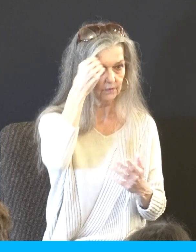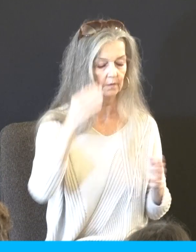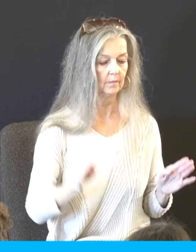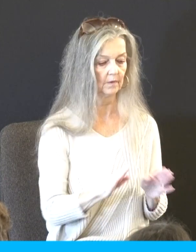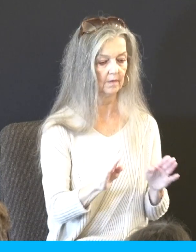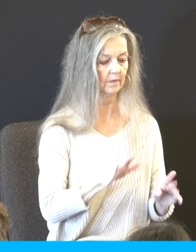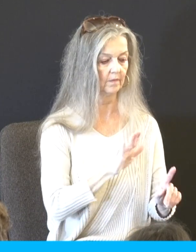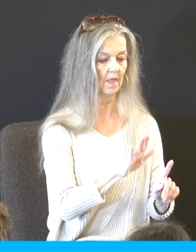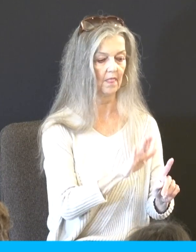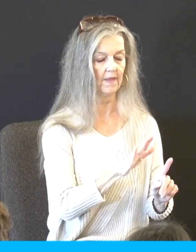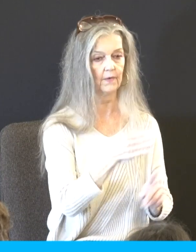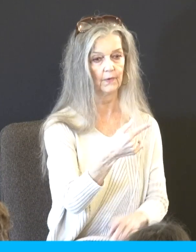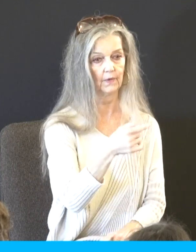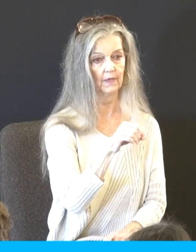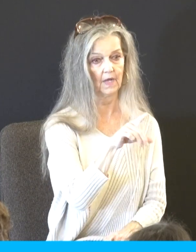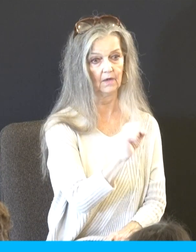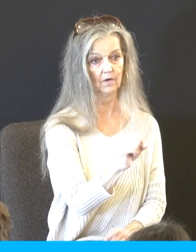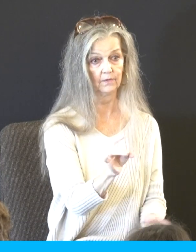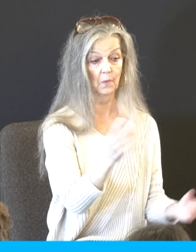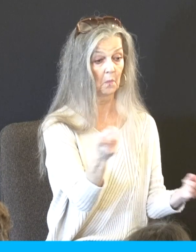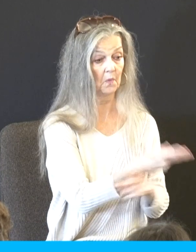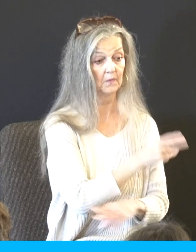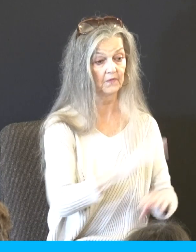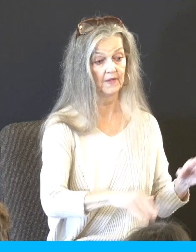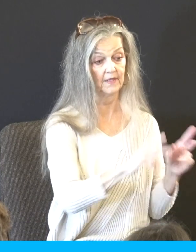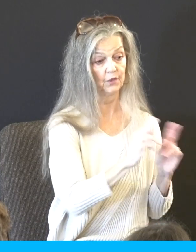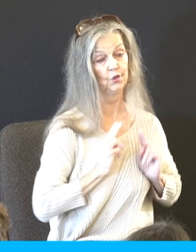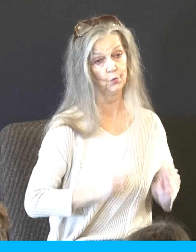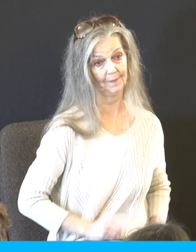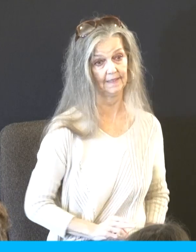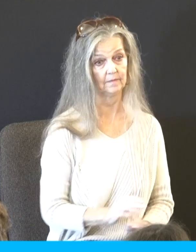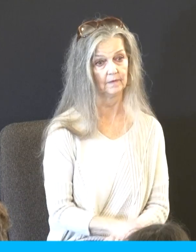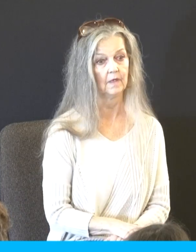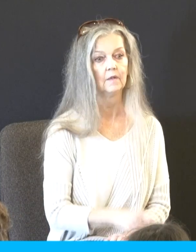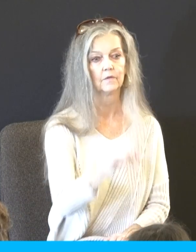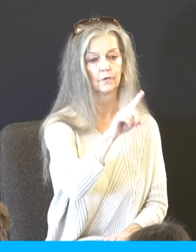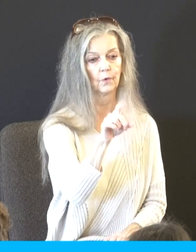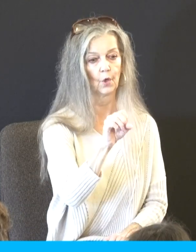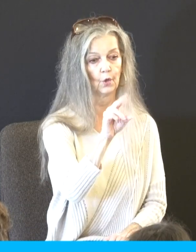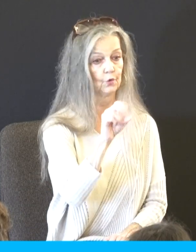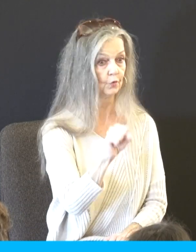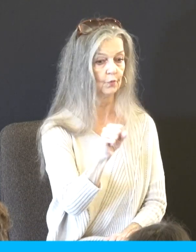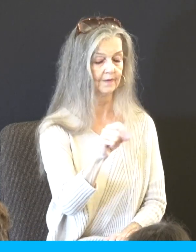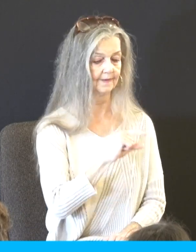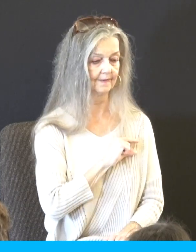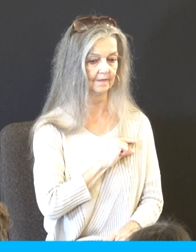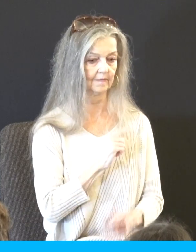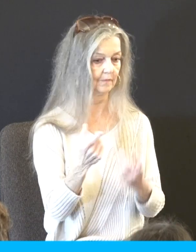God, so-called, are more decadent often than the average person. And so when Zeus is, you know, guilty of, you know, whatever, and this one, and you've got